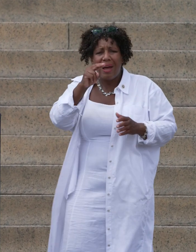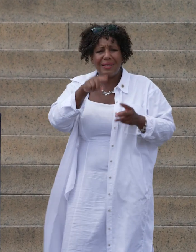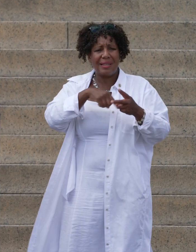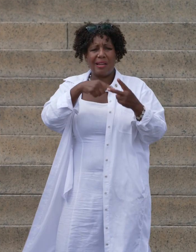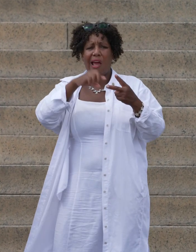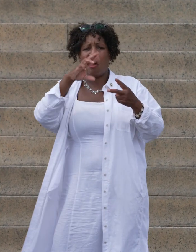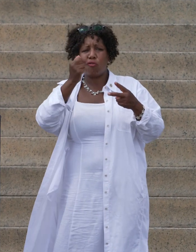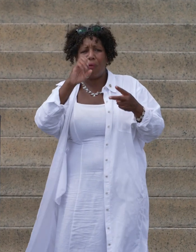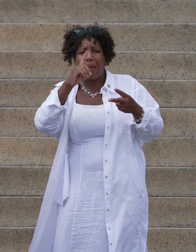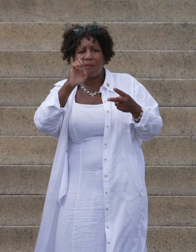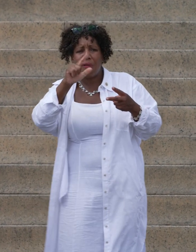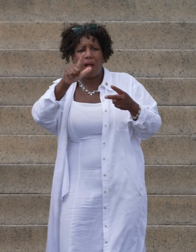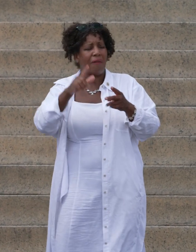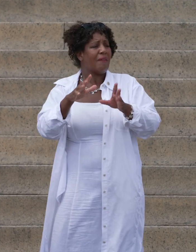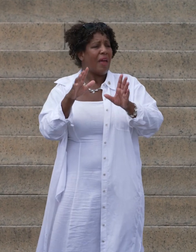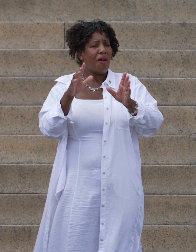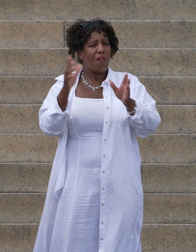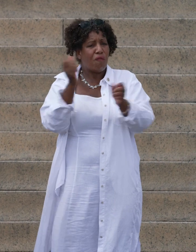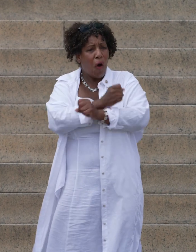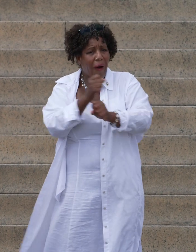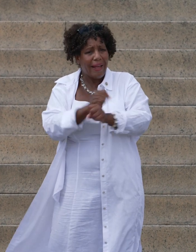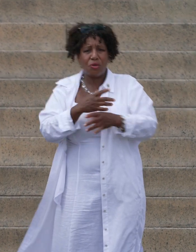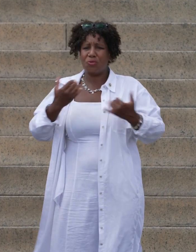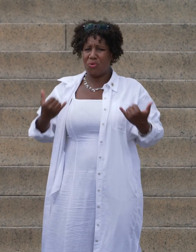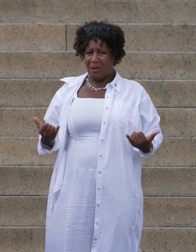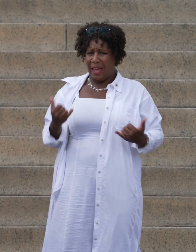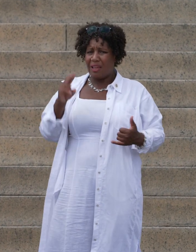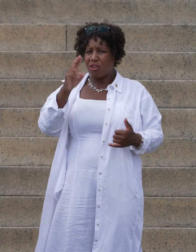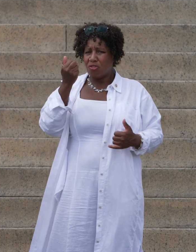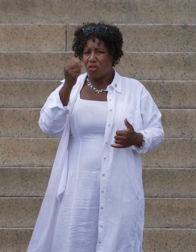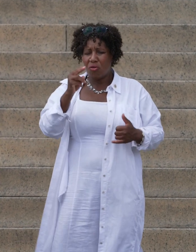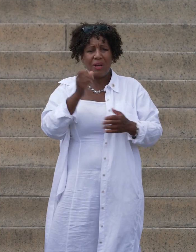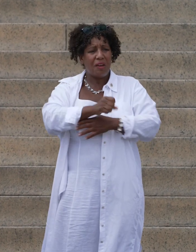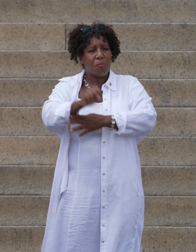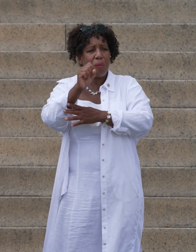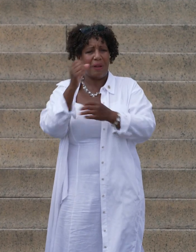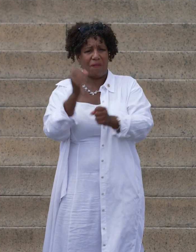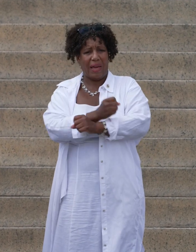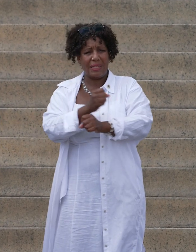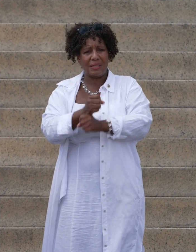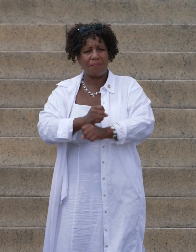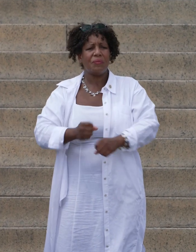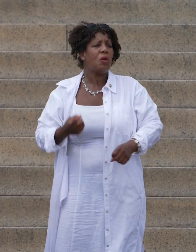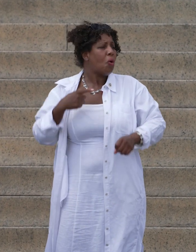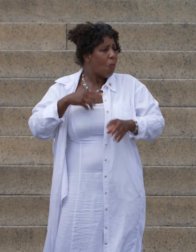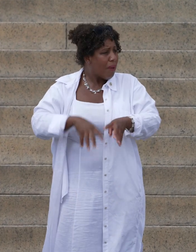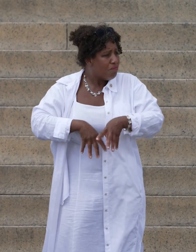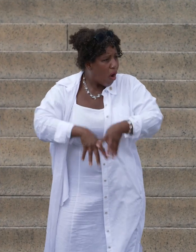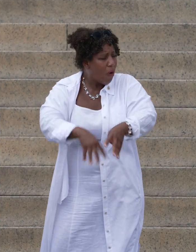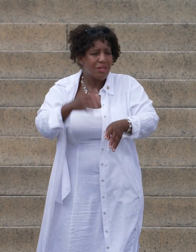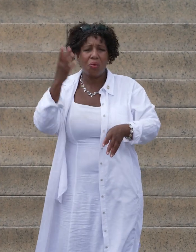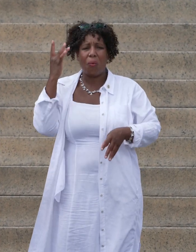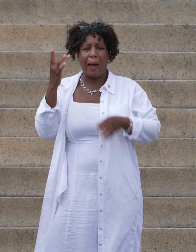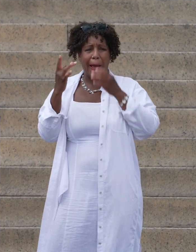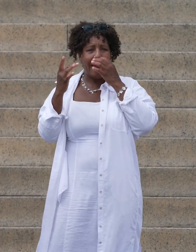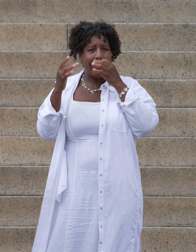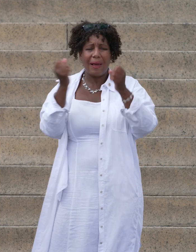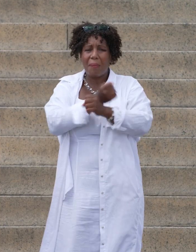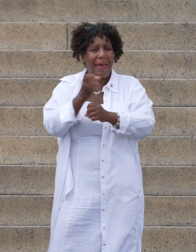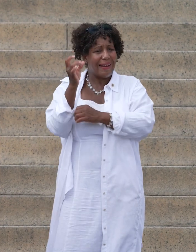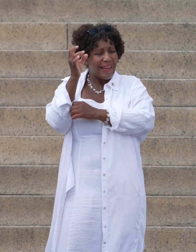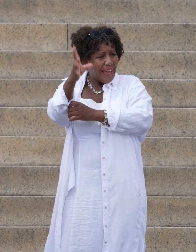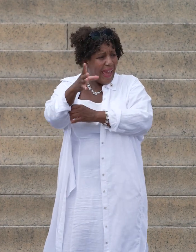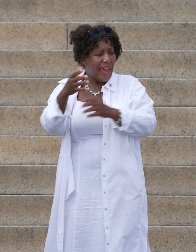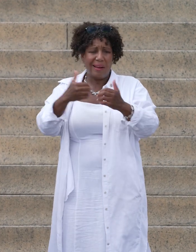Randolph fought for, and today's union movement fights for. We march to combat hate